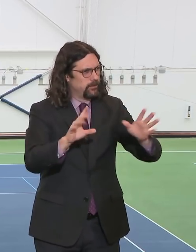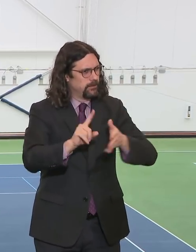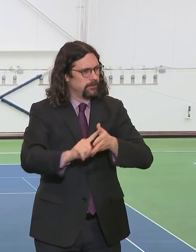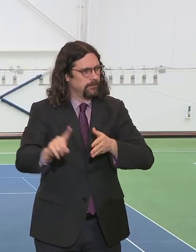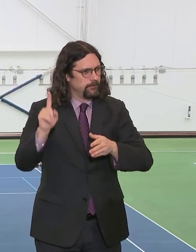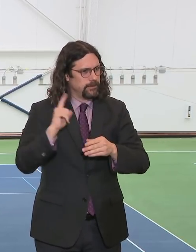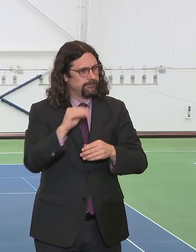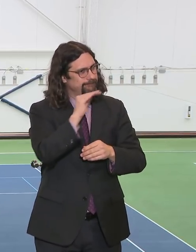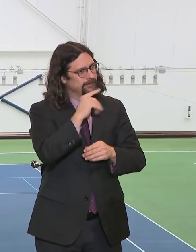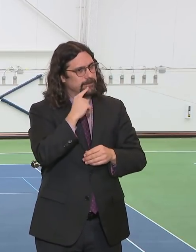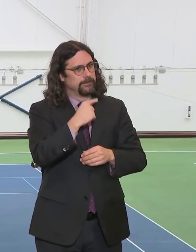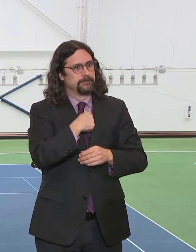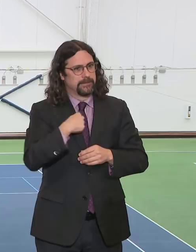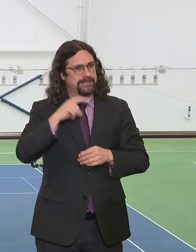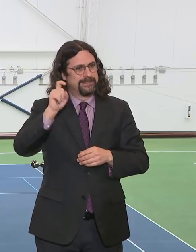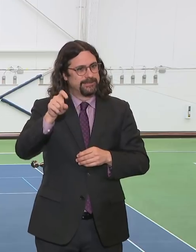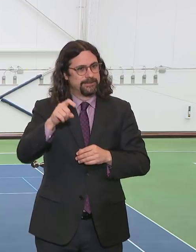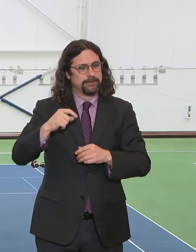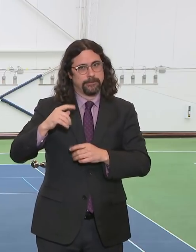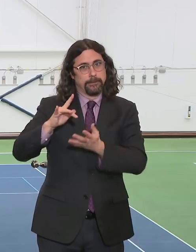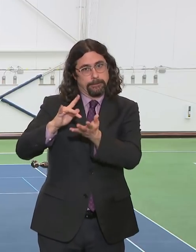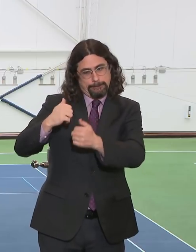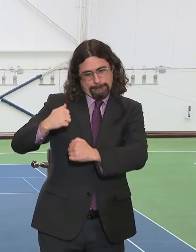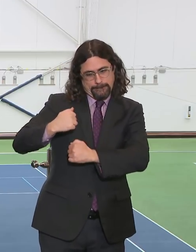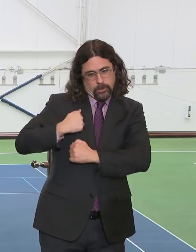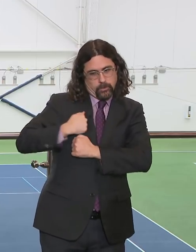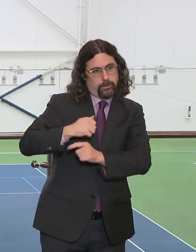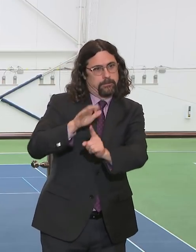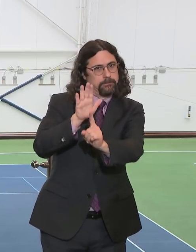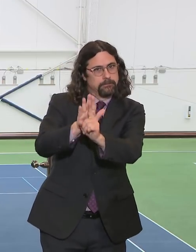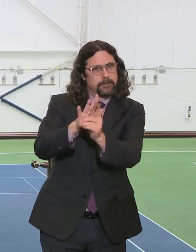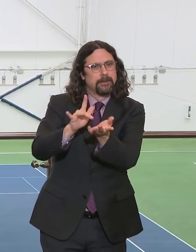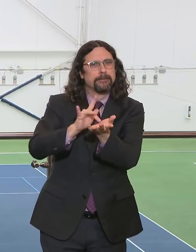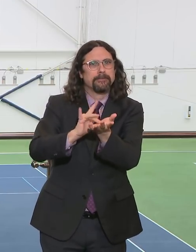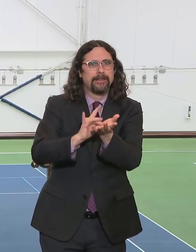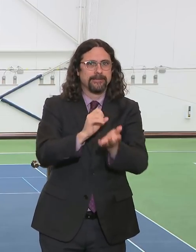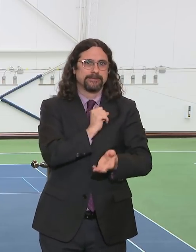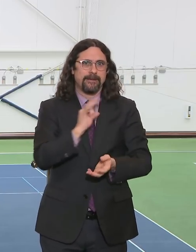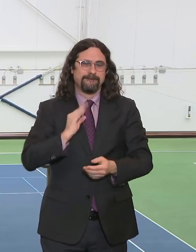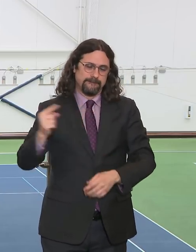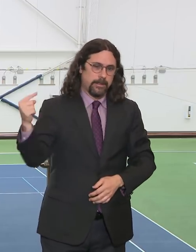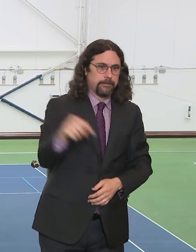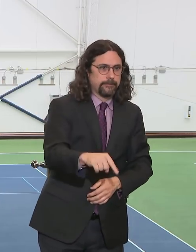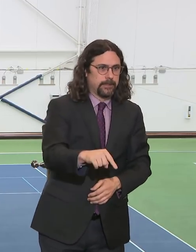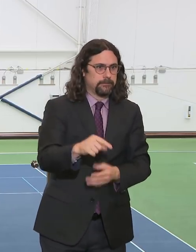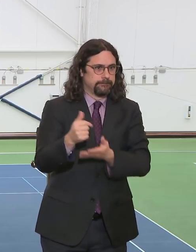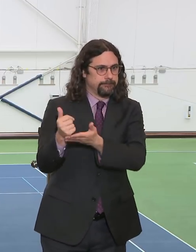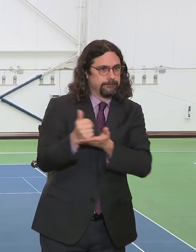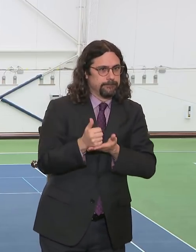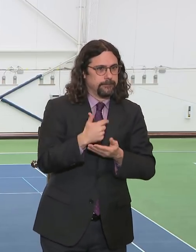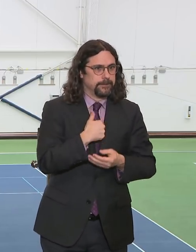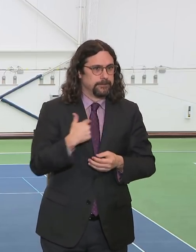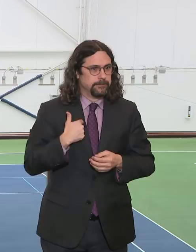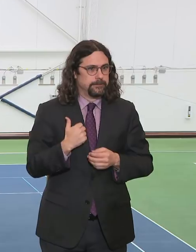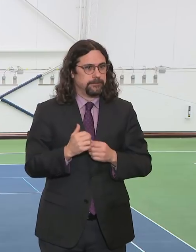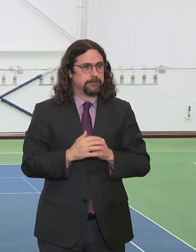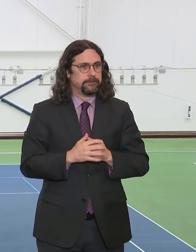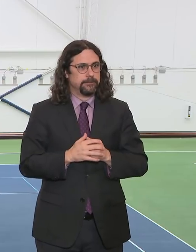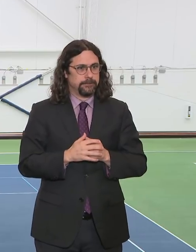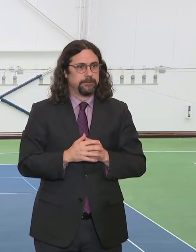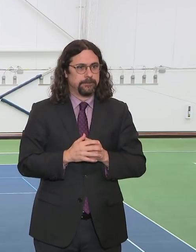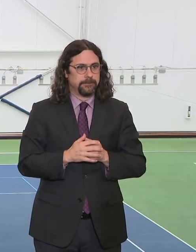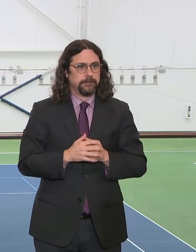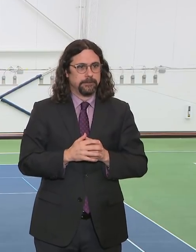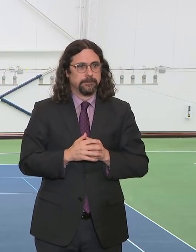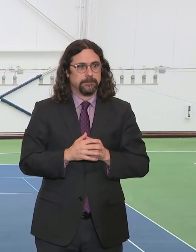to be deployed here from the permanent military and from the reserves. I had this conversation with all of them. I said